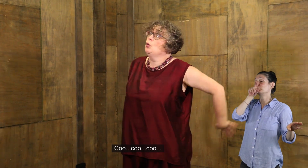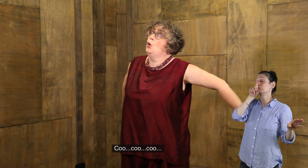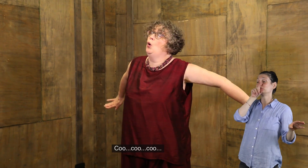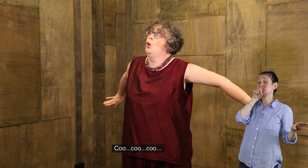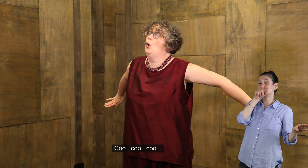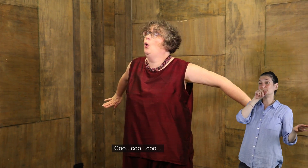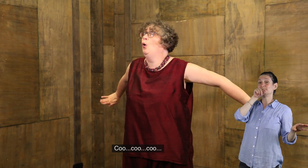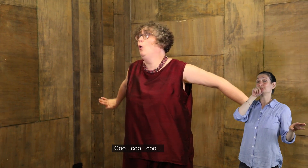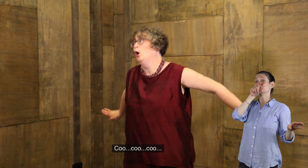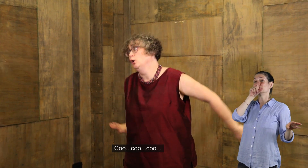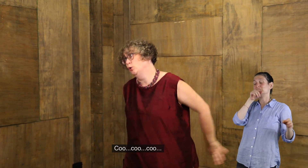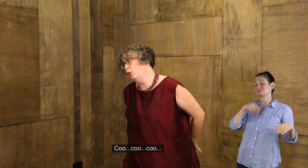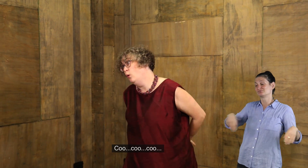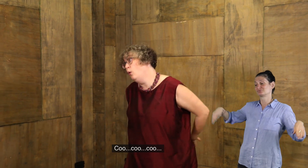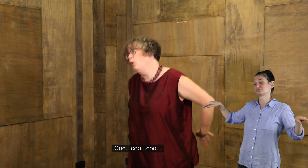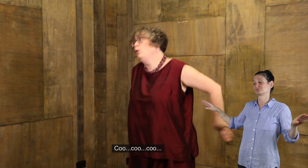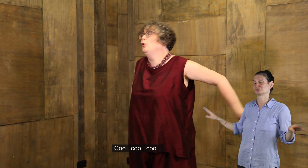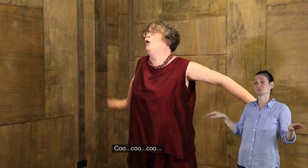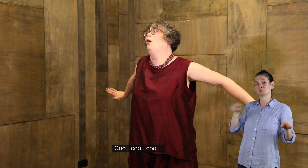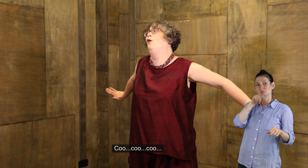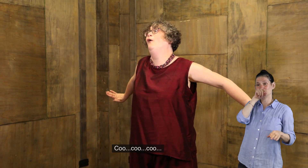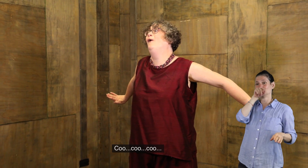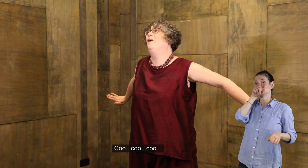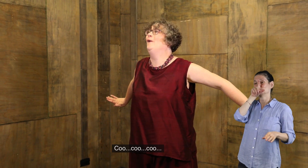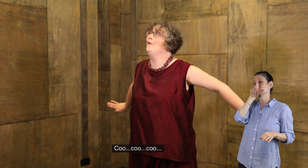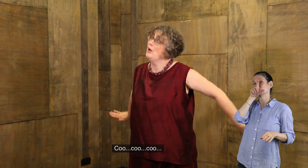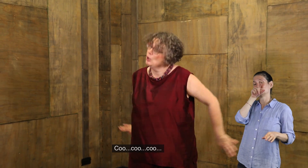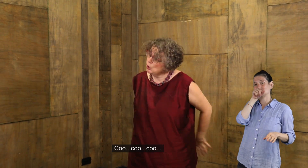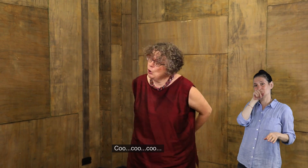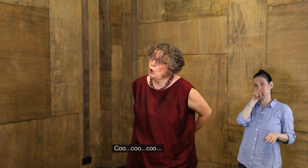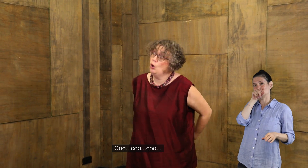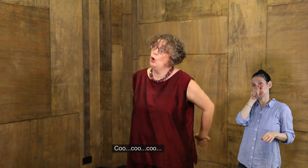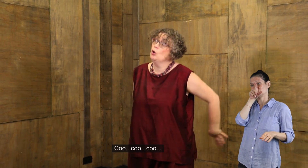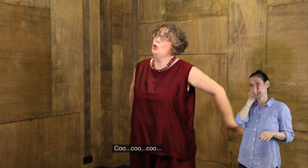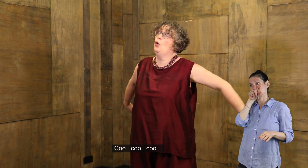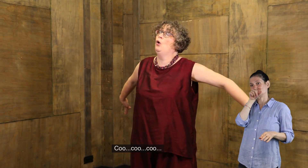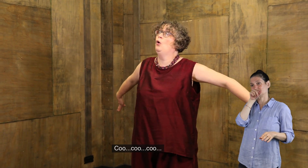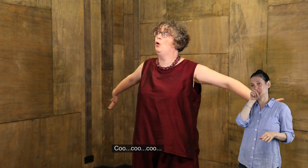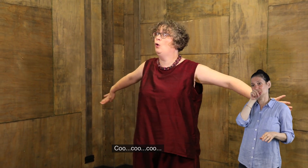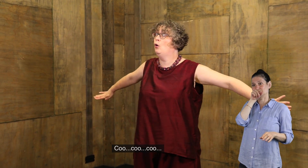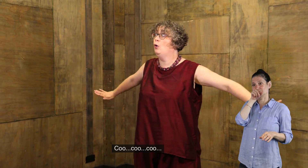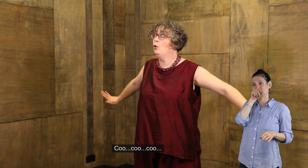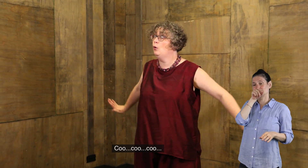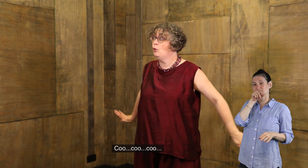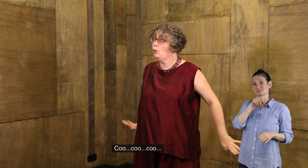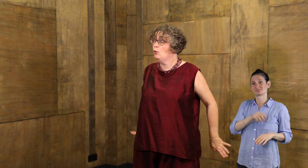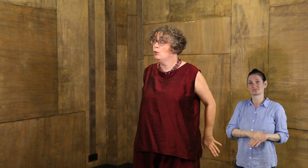Coo-coo. Coo-coo. Coo-coo.